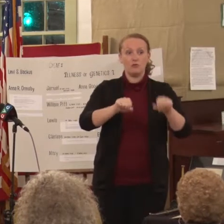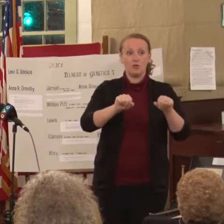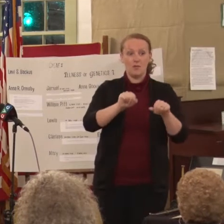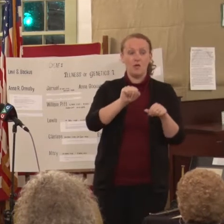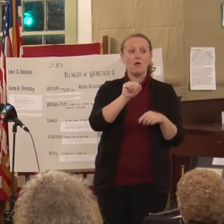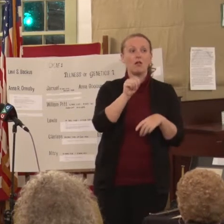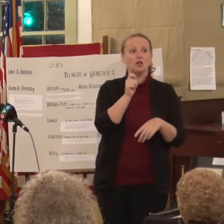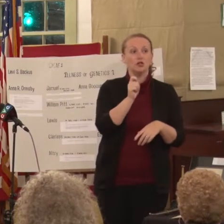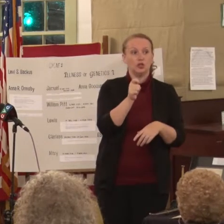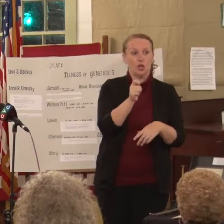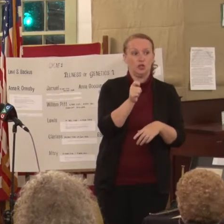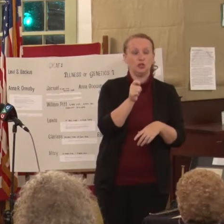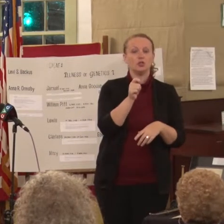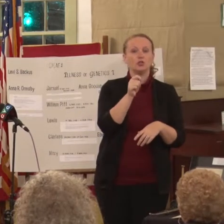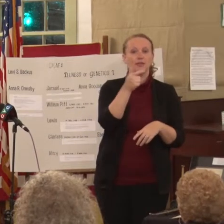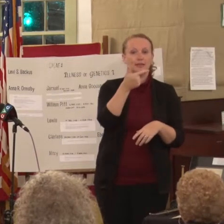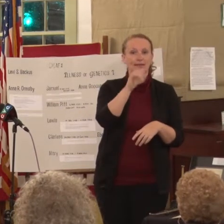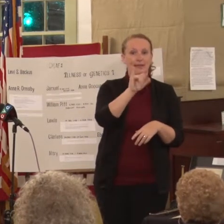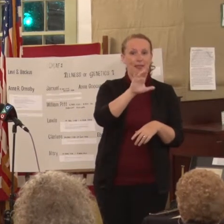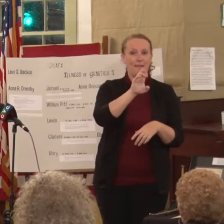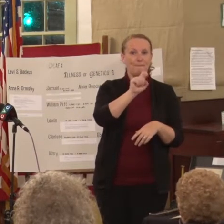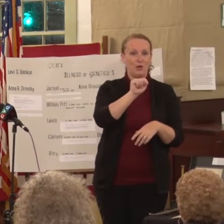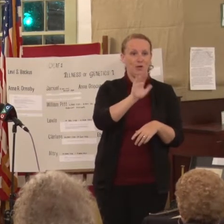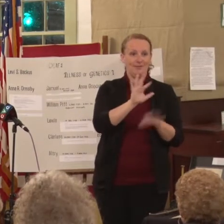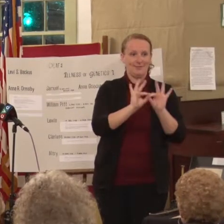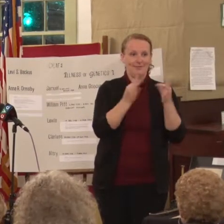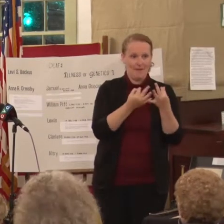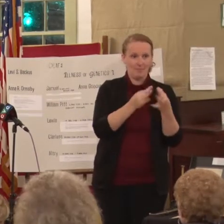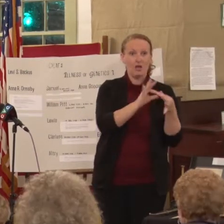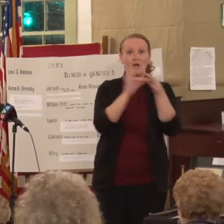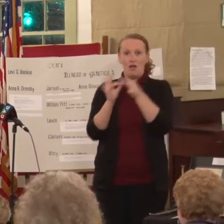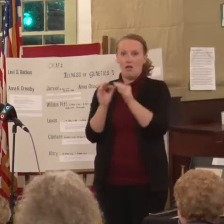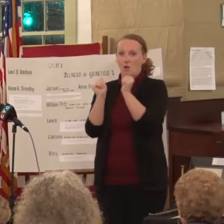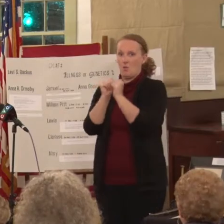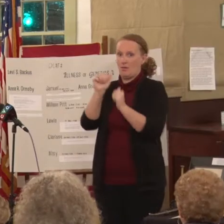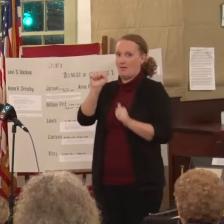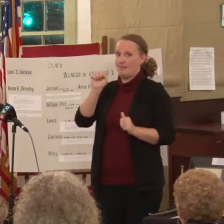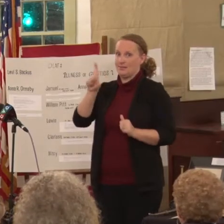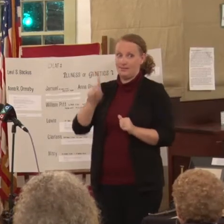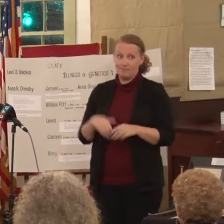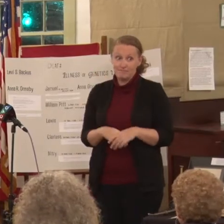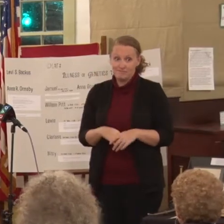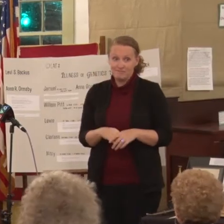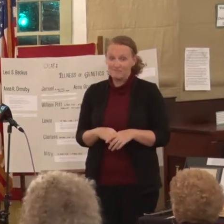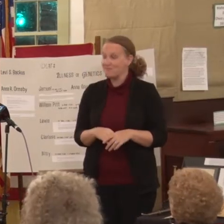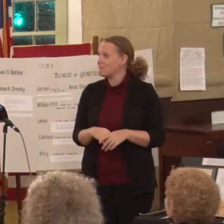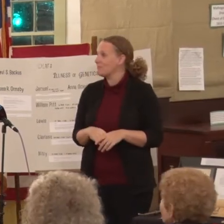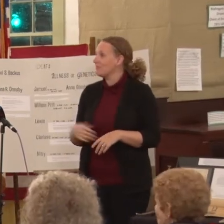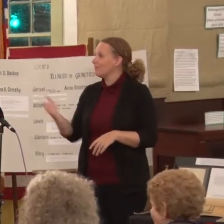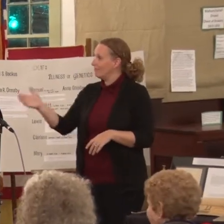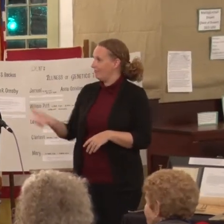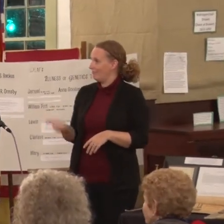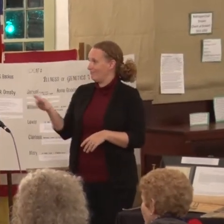and the American School for the Deaf. Thank you, Mary Ellen. Thank you.